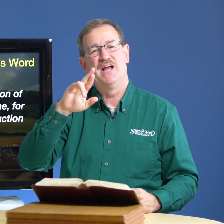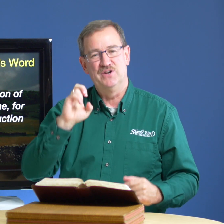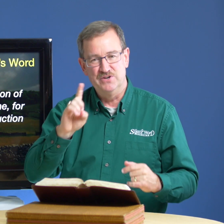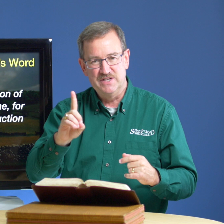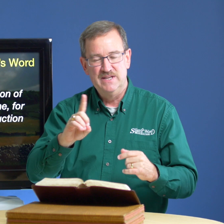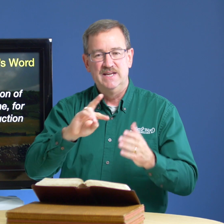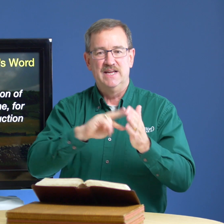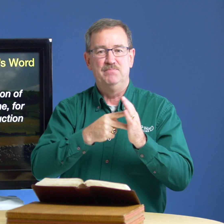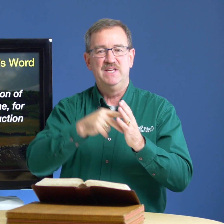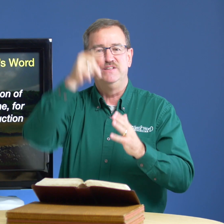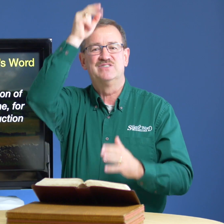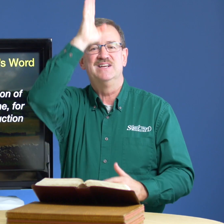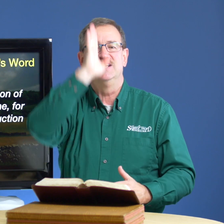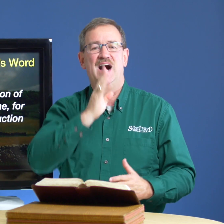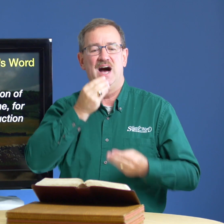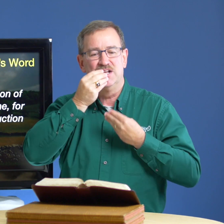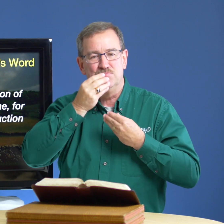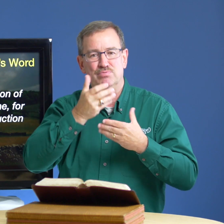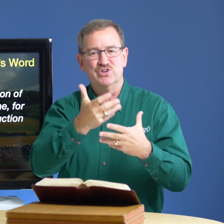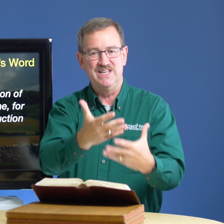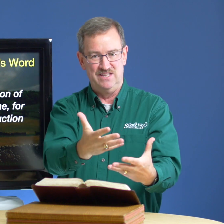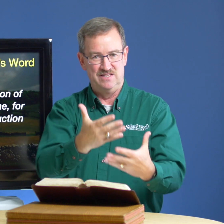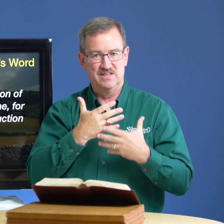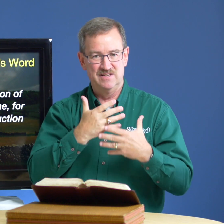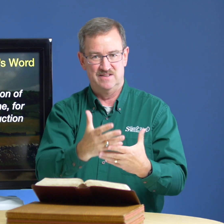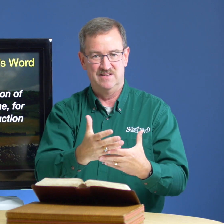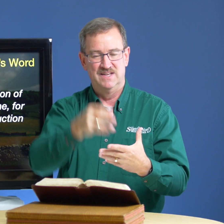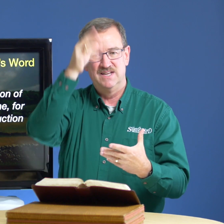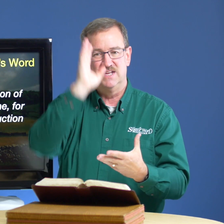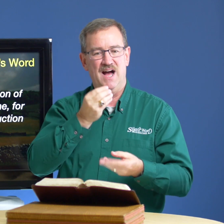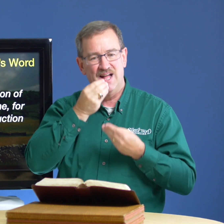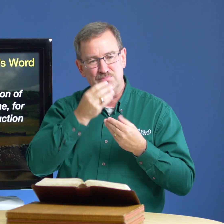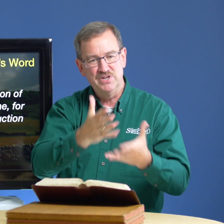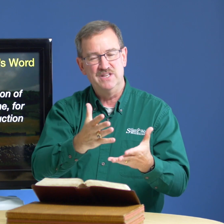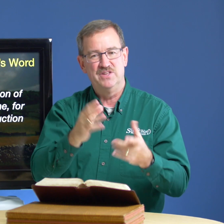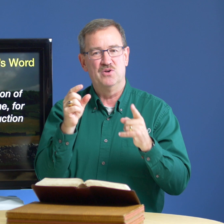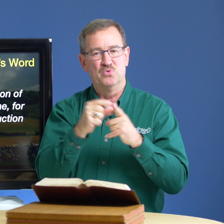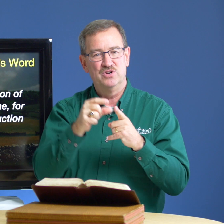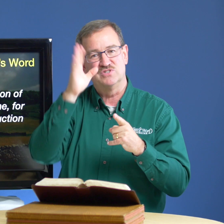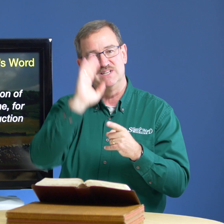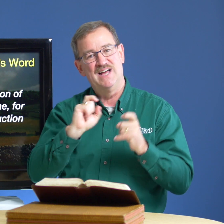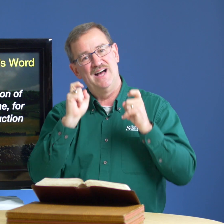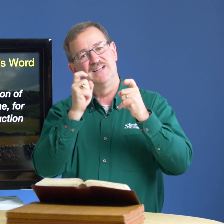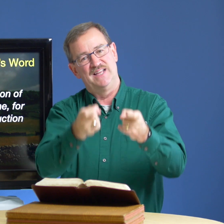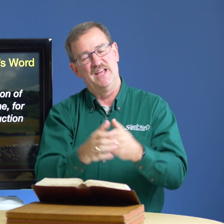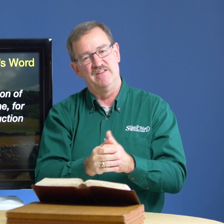it means god breathed god breathed they are words that god gave